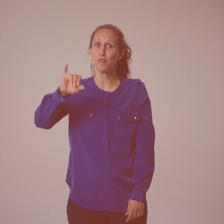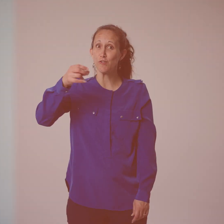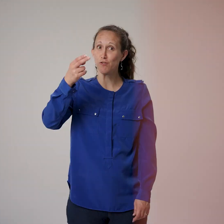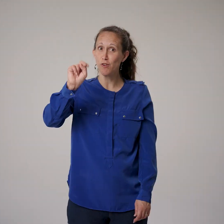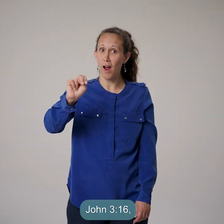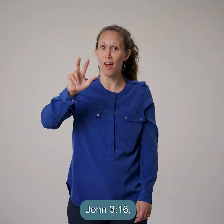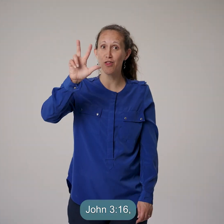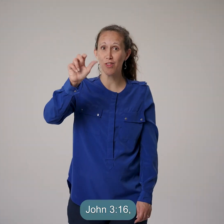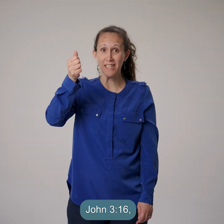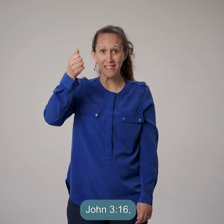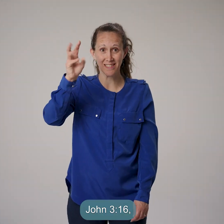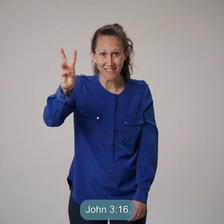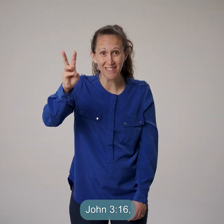John 3.16